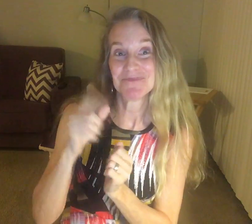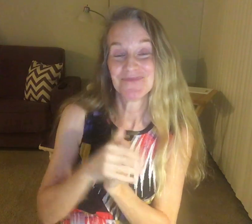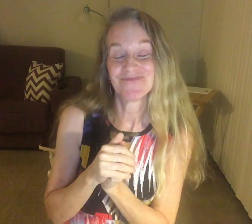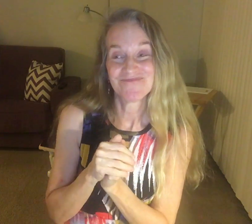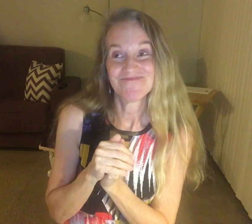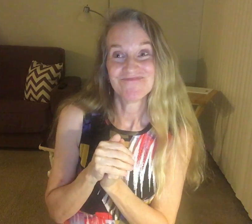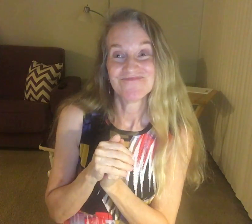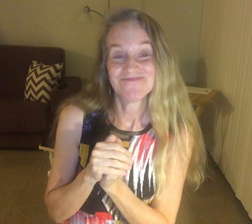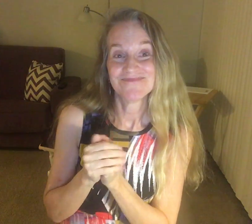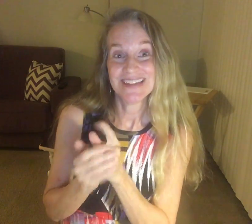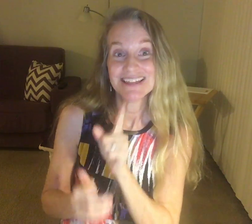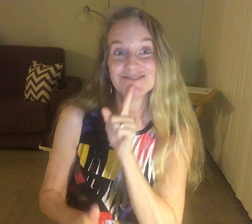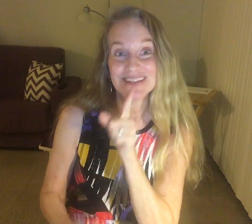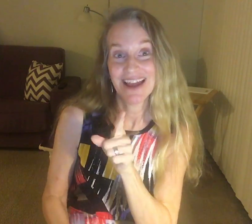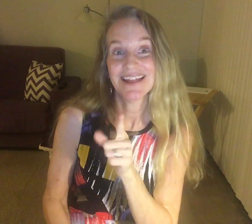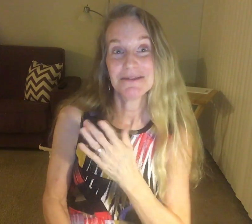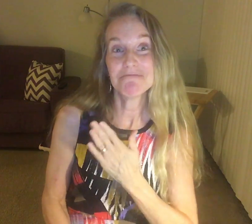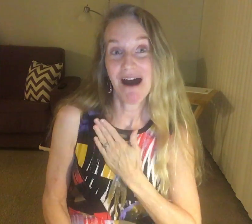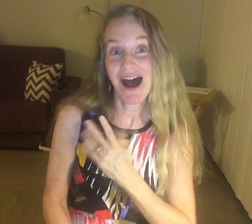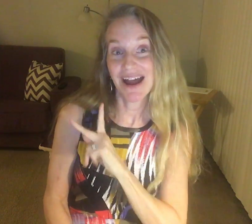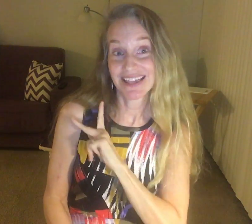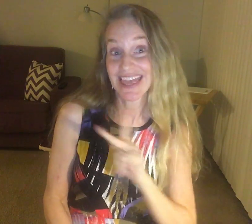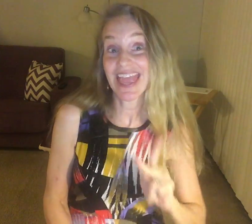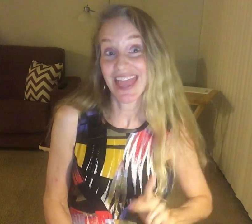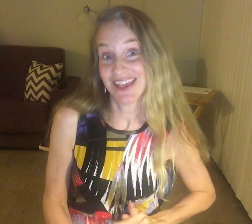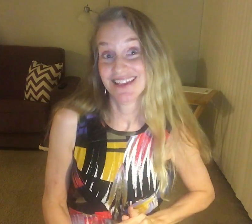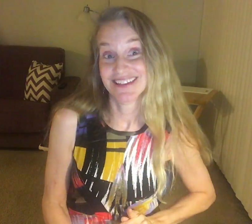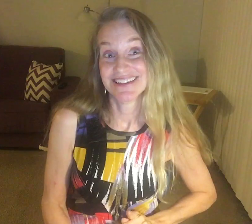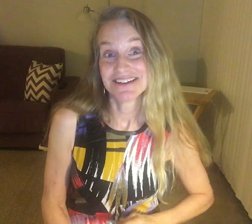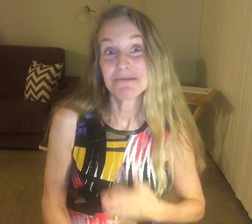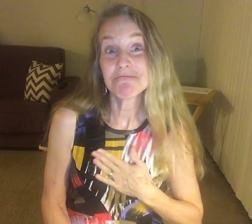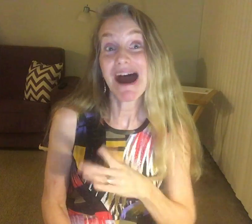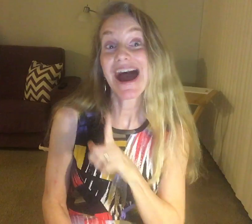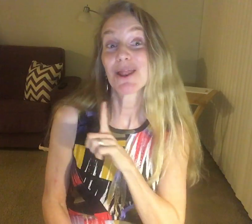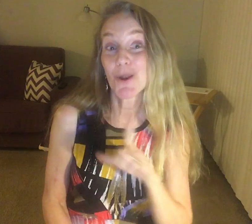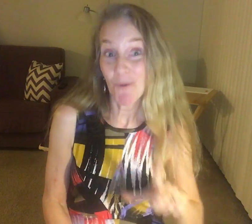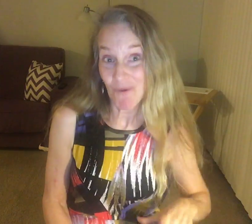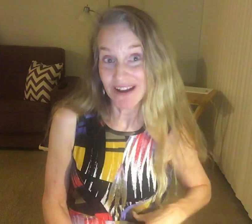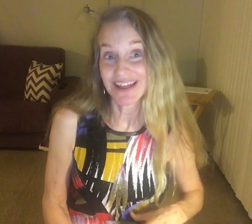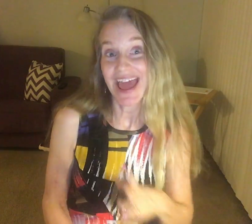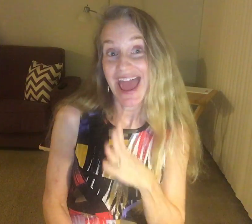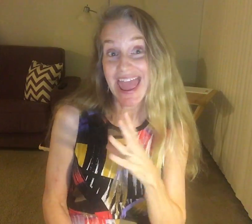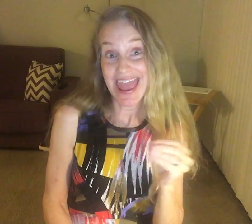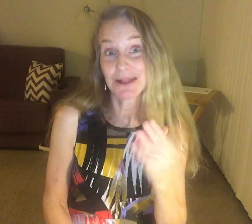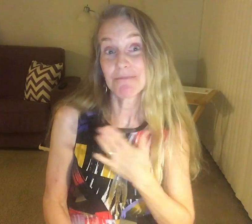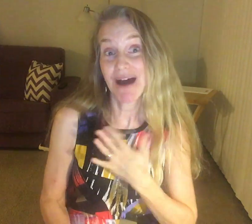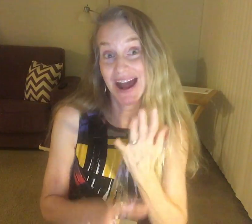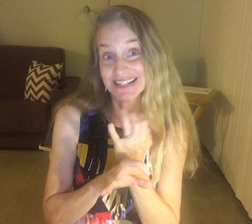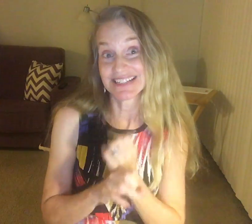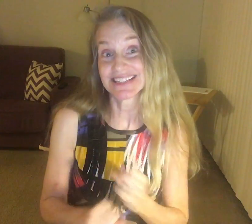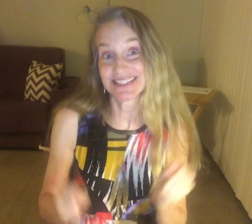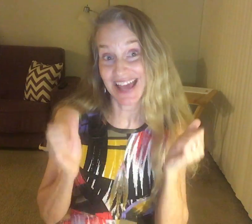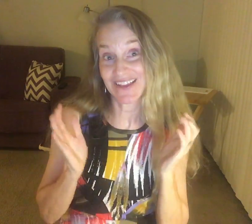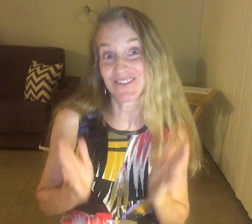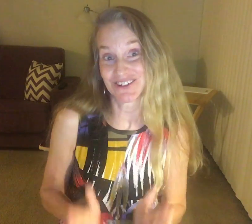That is my king, my lord, and my faithful.